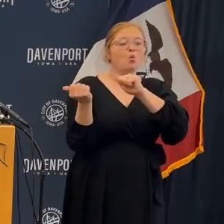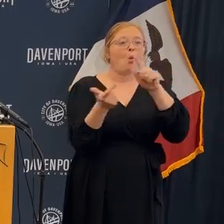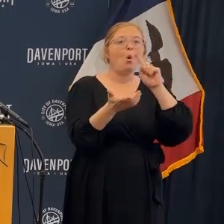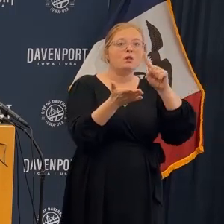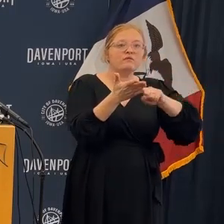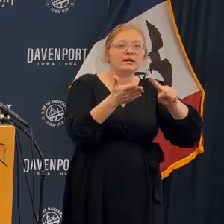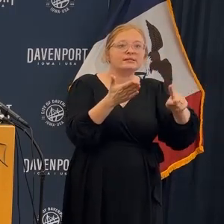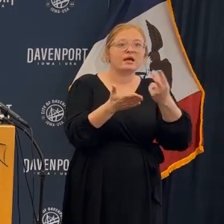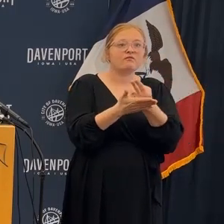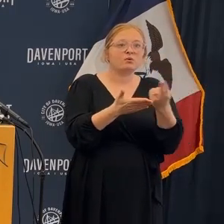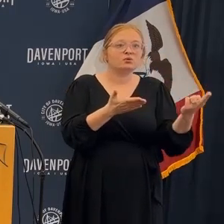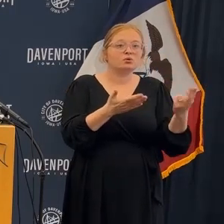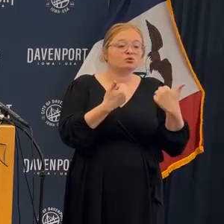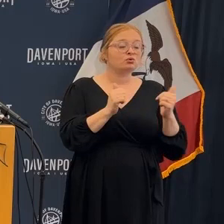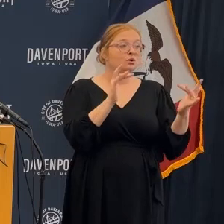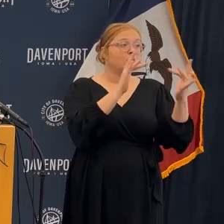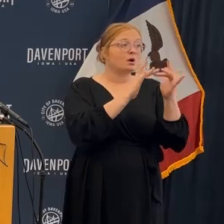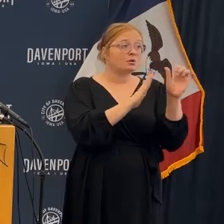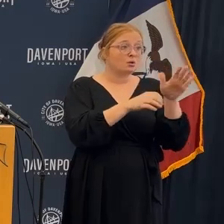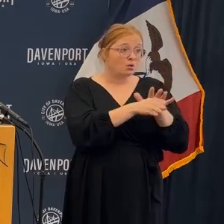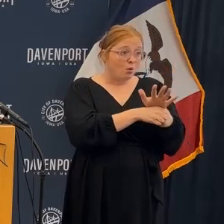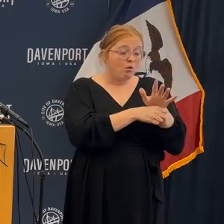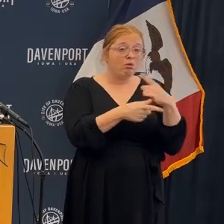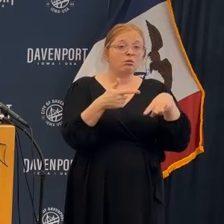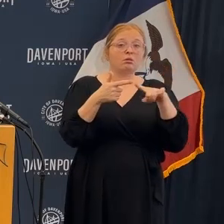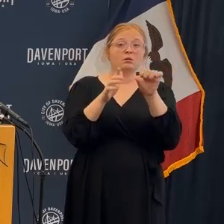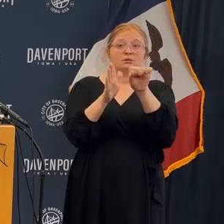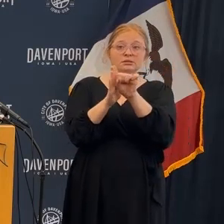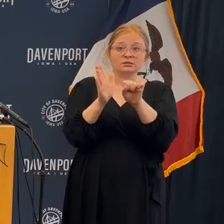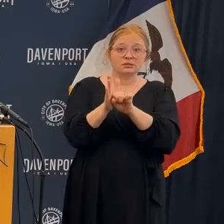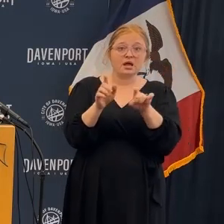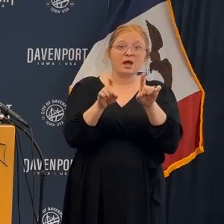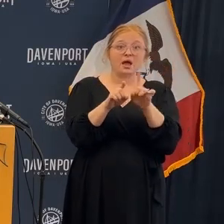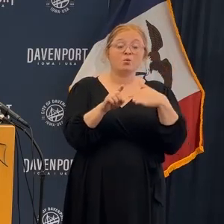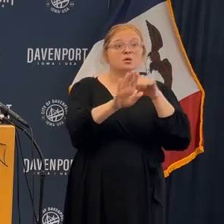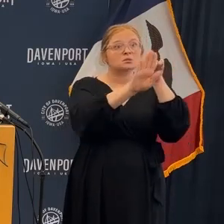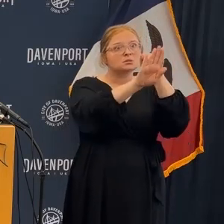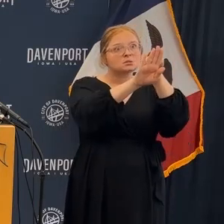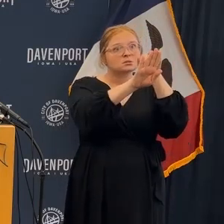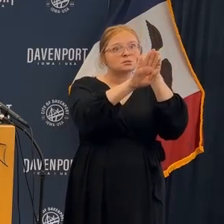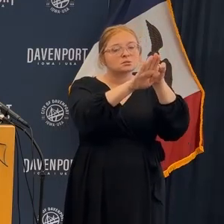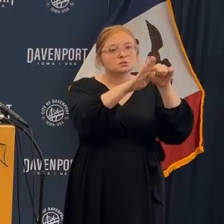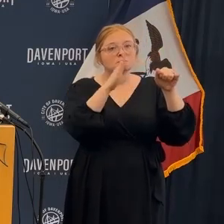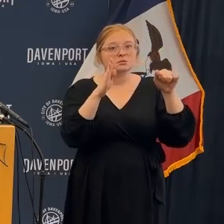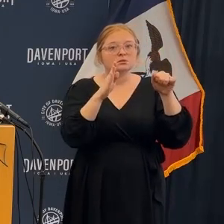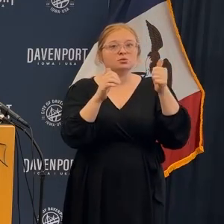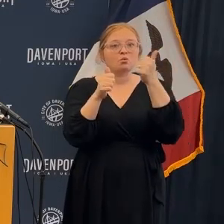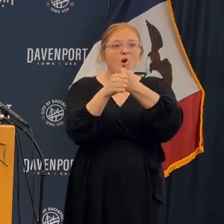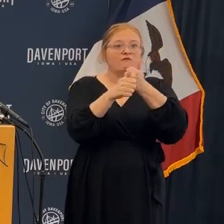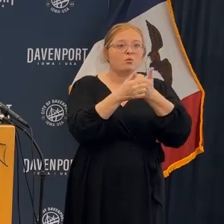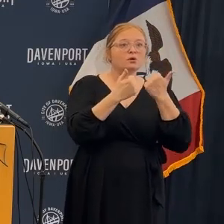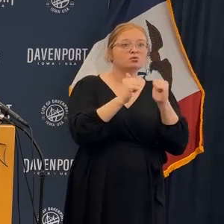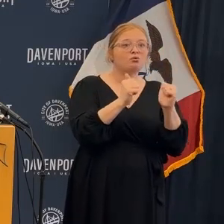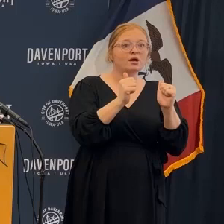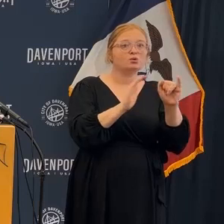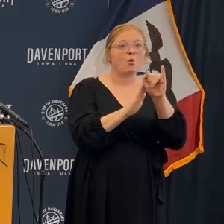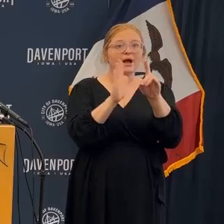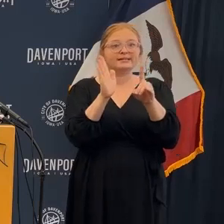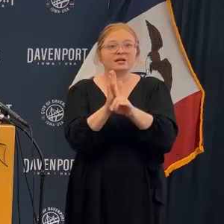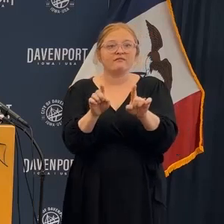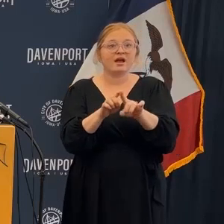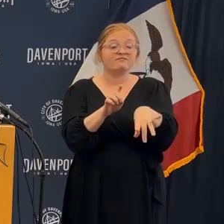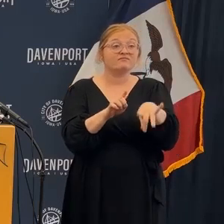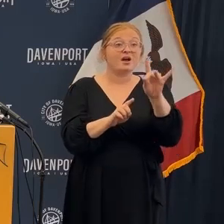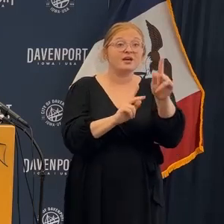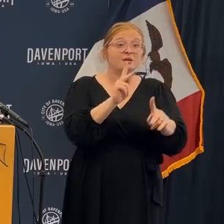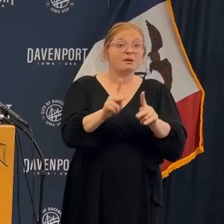and continued to work with not only our local but our state, and even went door-to-door to try to work on those